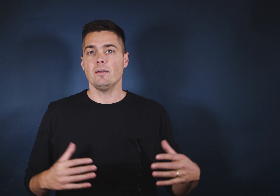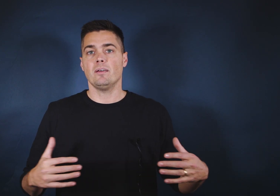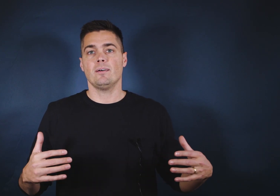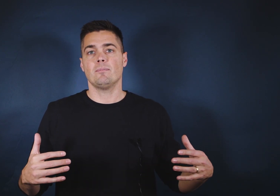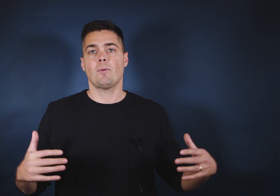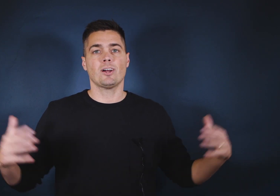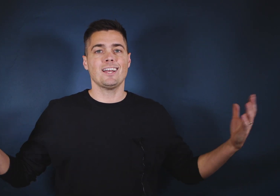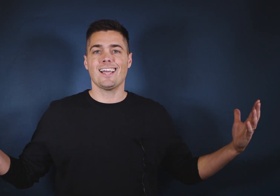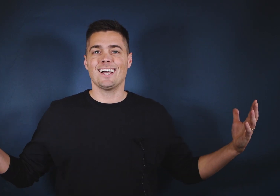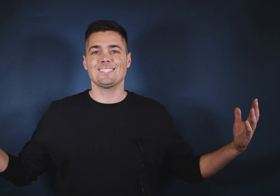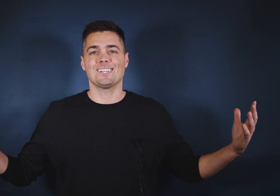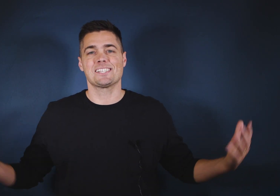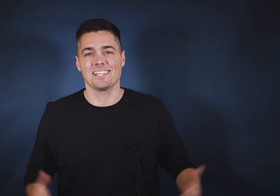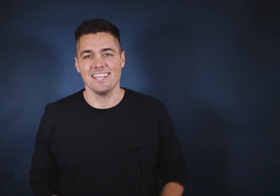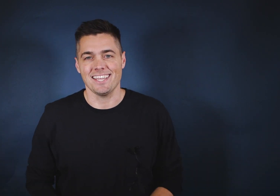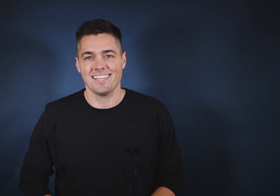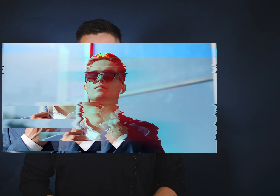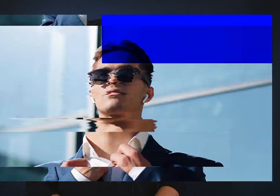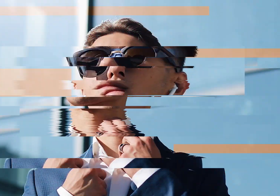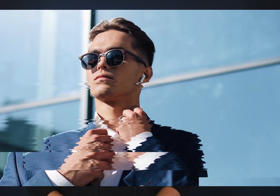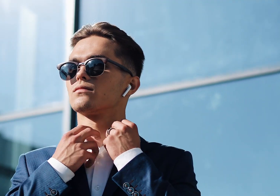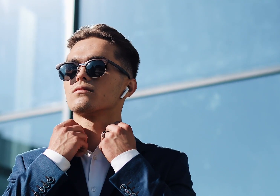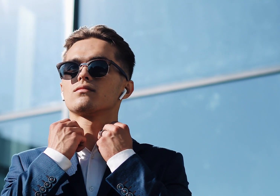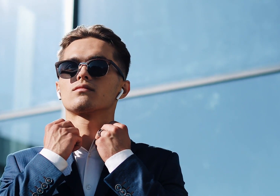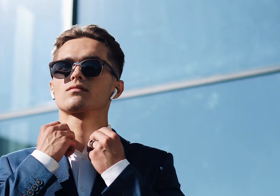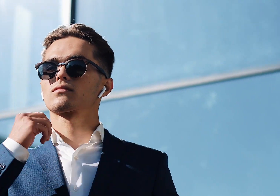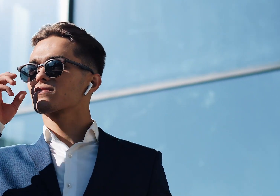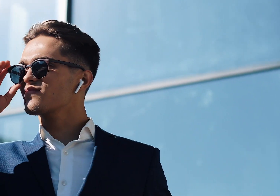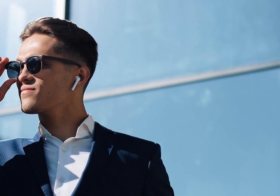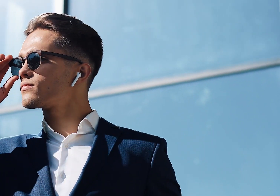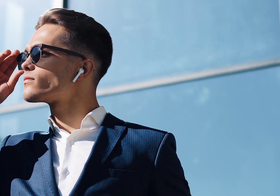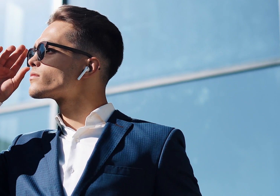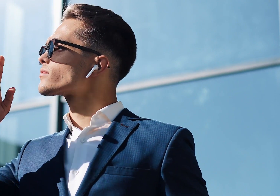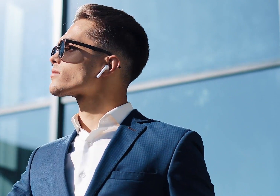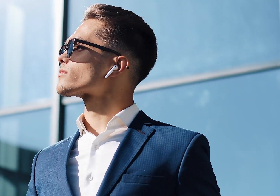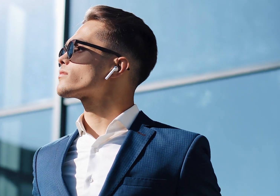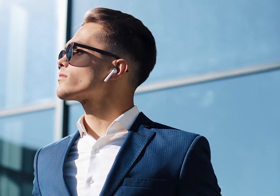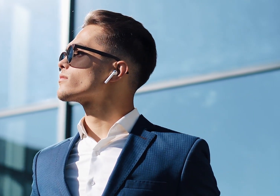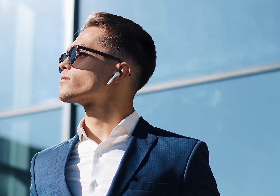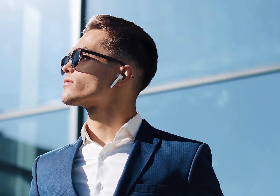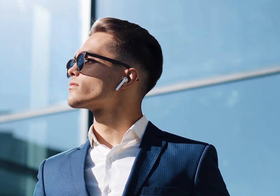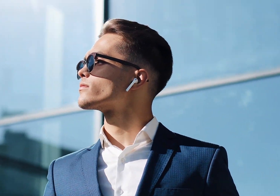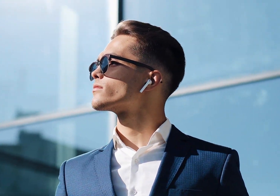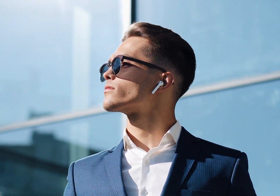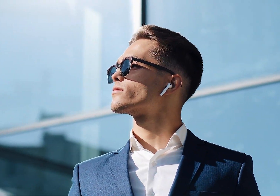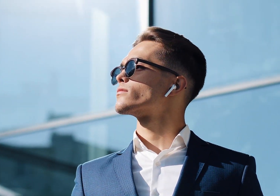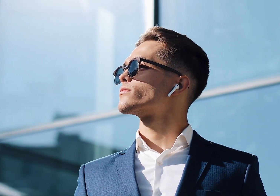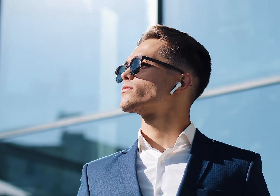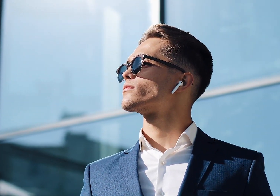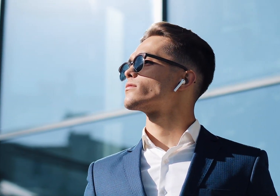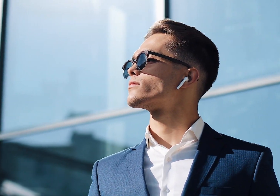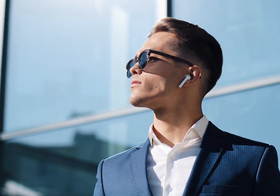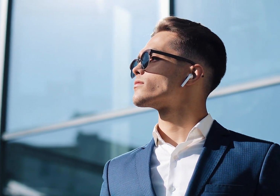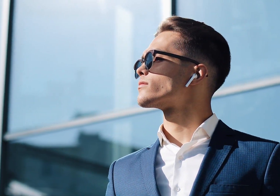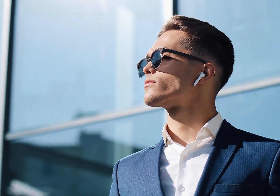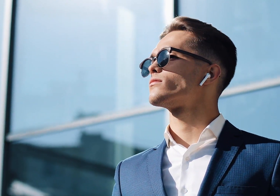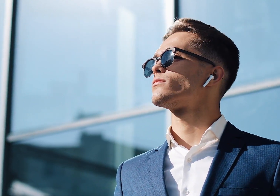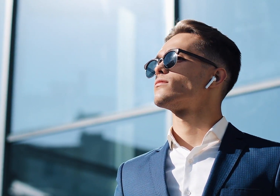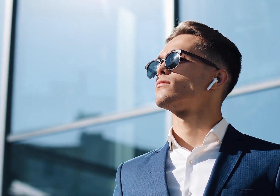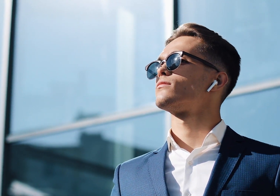marketing guys are slick. Marketing guys, they'll make it seem like it doesn't matter or things like that. They'll be like, well, what about a